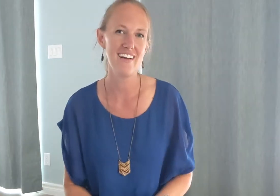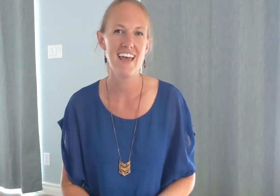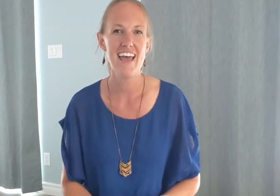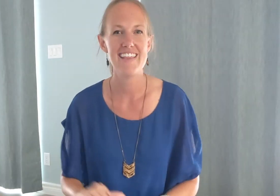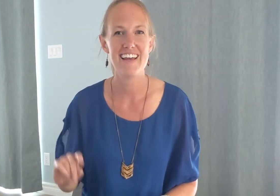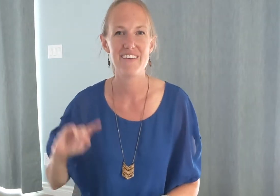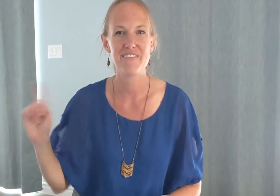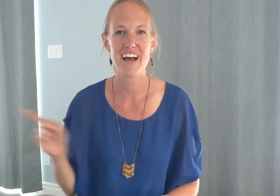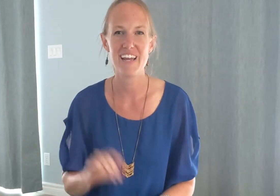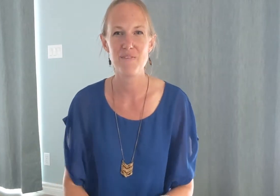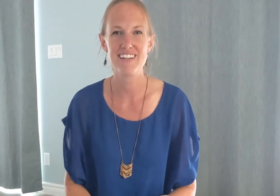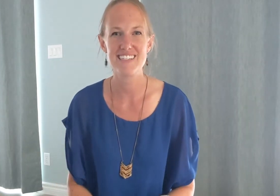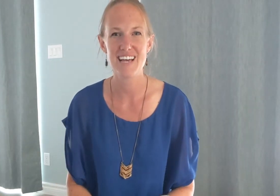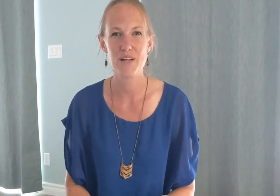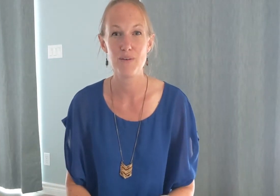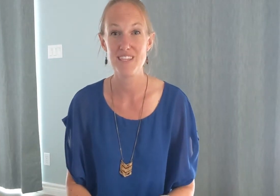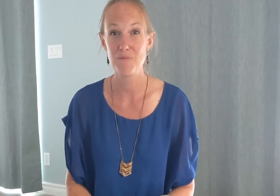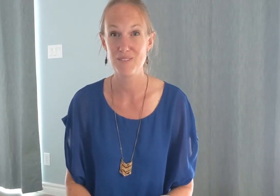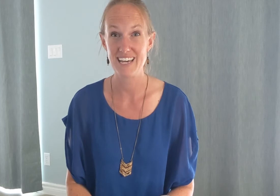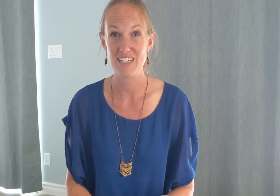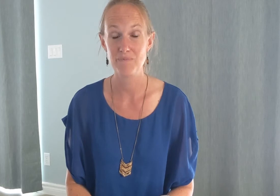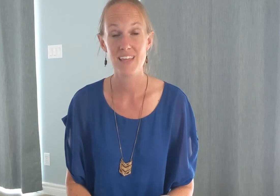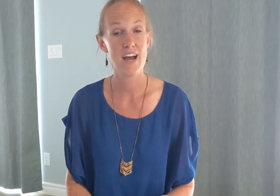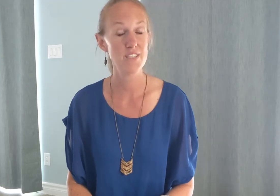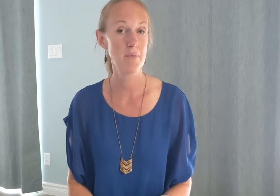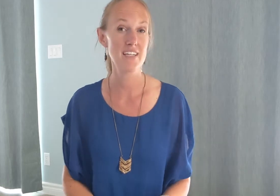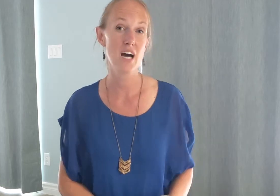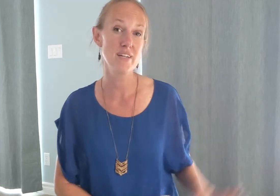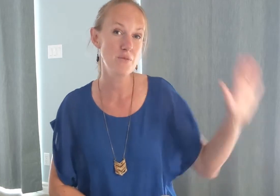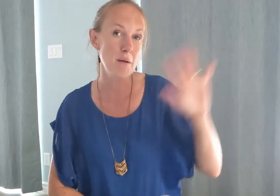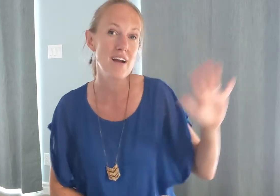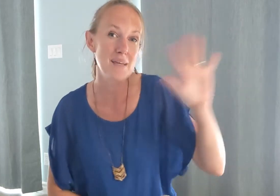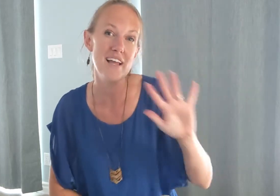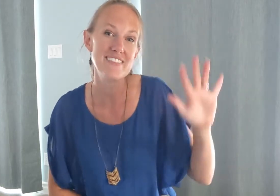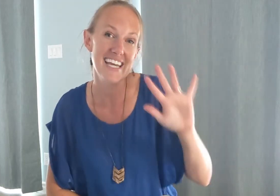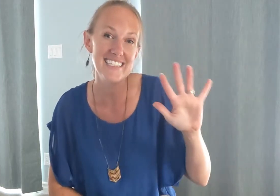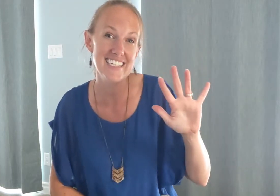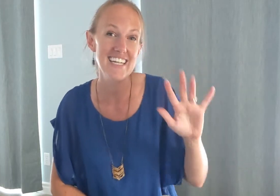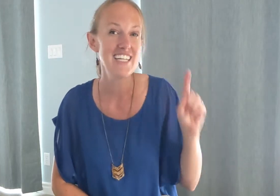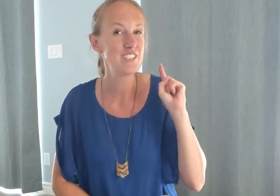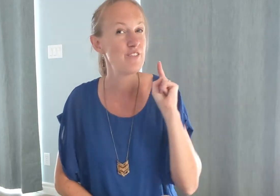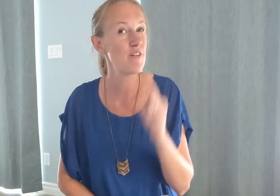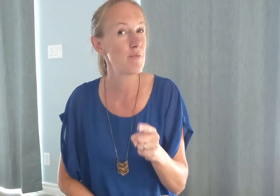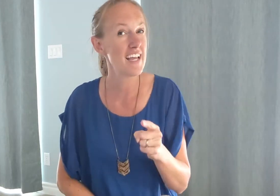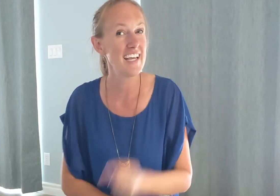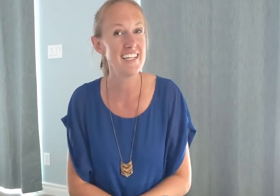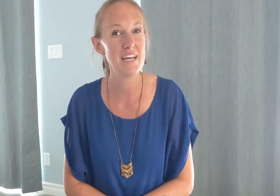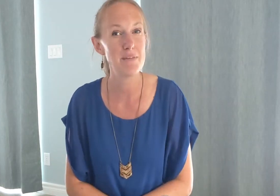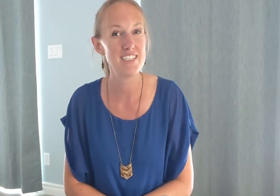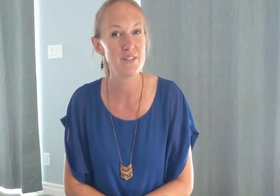and then on friday we're going to sign with the music housekeeping as always remember i am left-handed so if you are right-handed that means you're